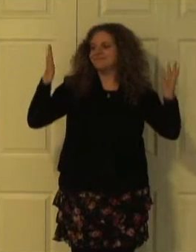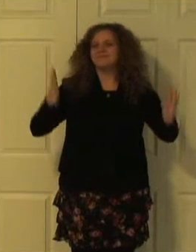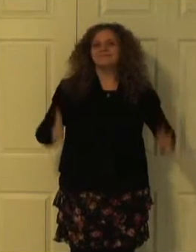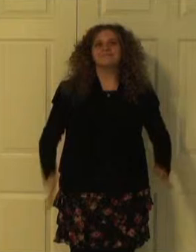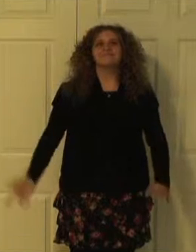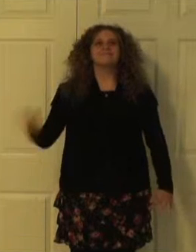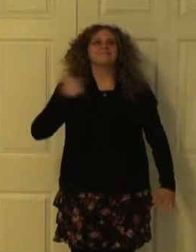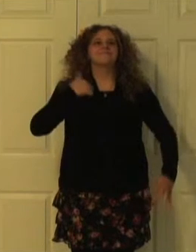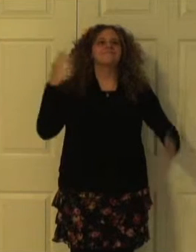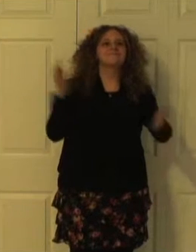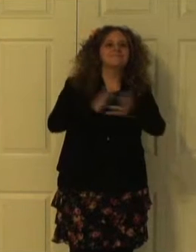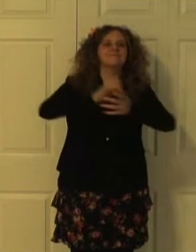rejoice.